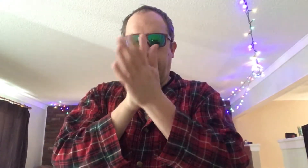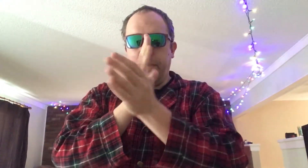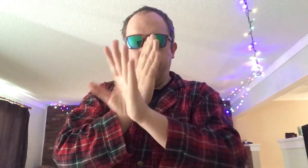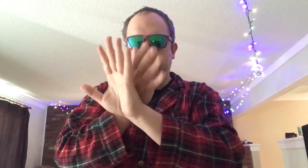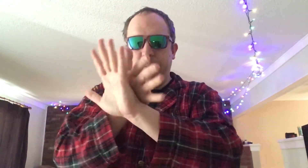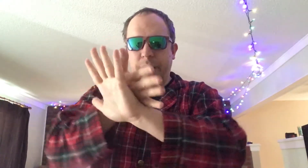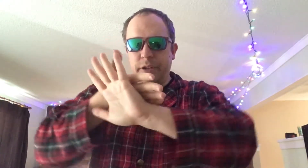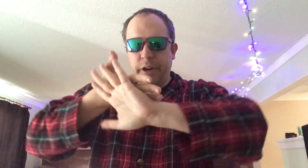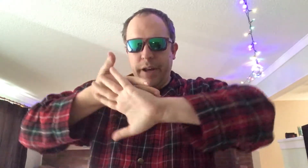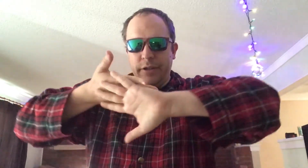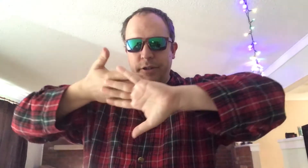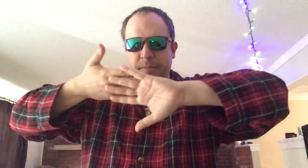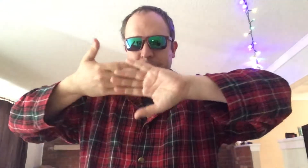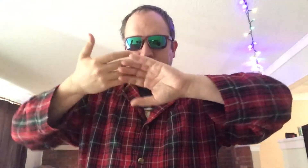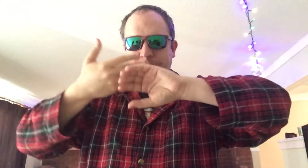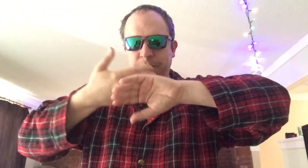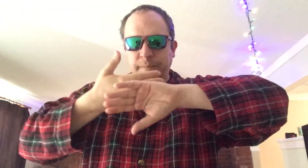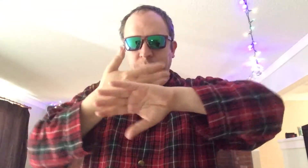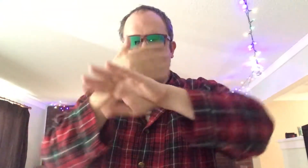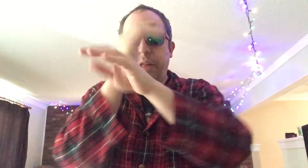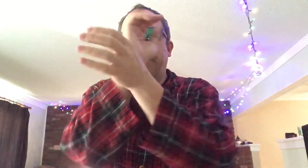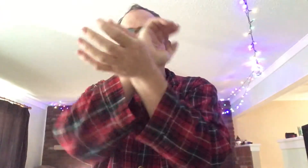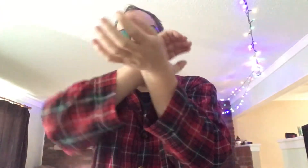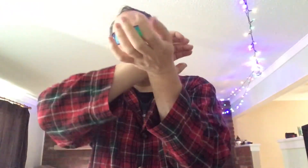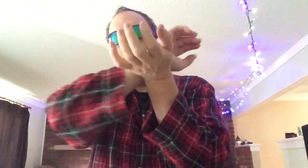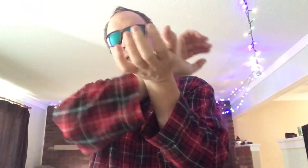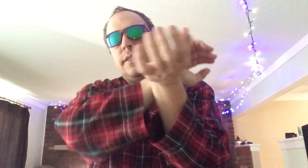or maybe the backs of your hands or your wrists